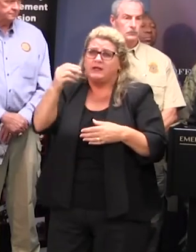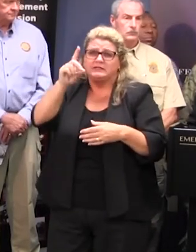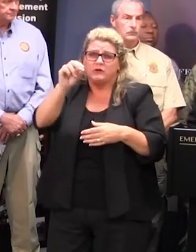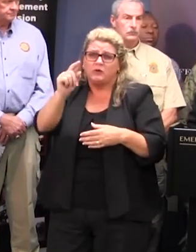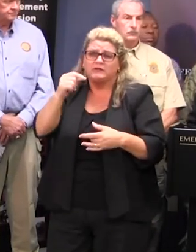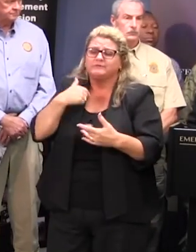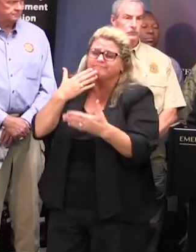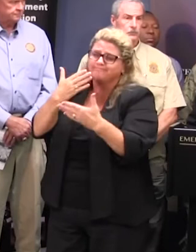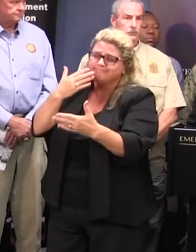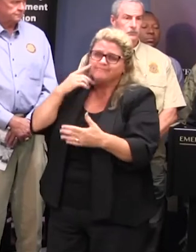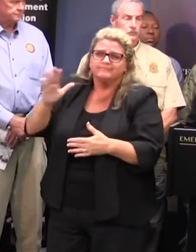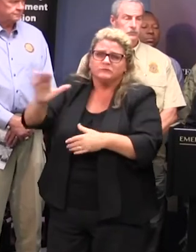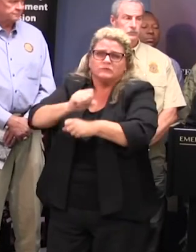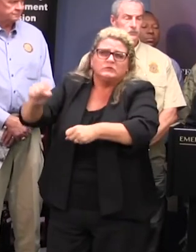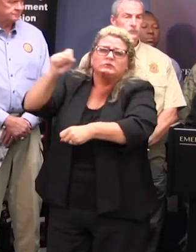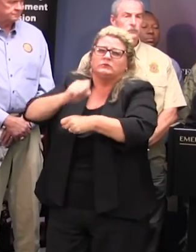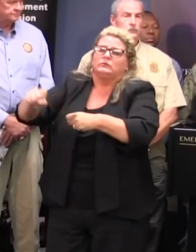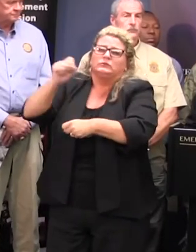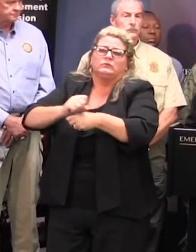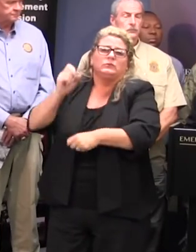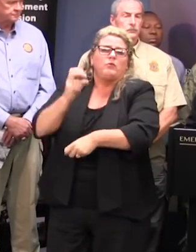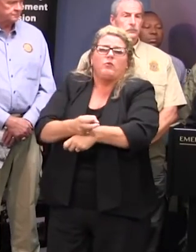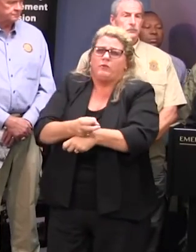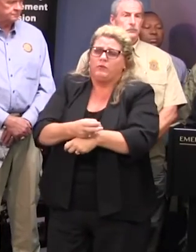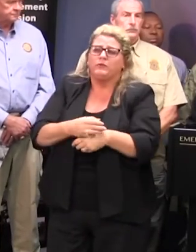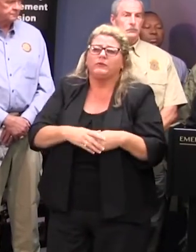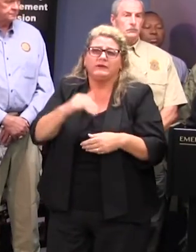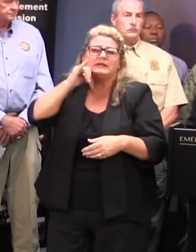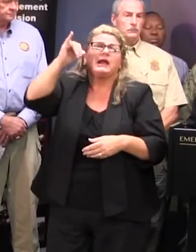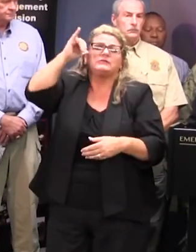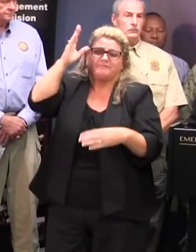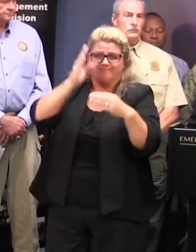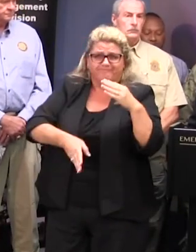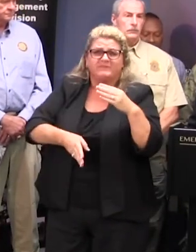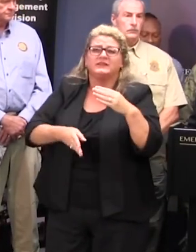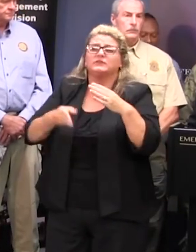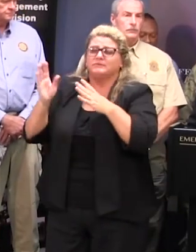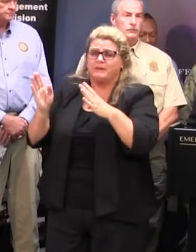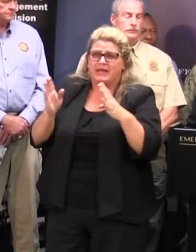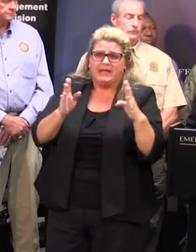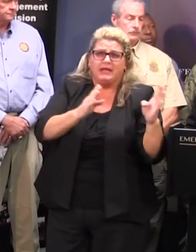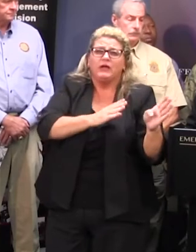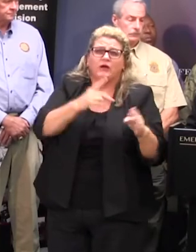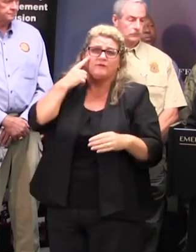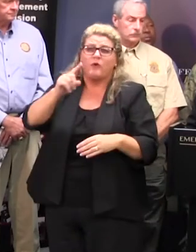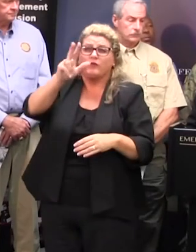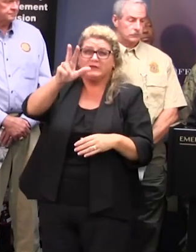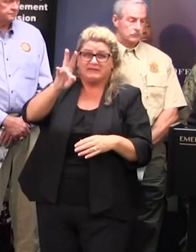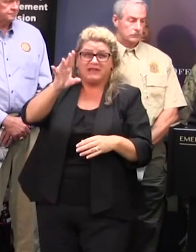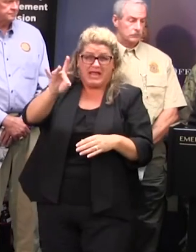dot team and their efforts in order to get that project established yesterday we completed our preparation work for us